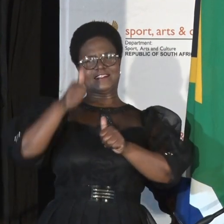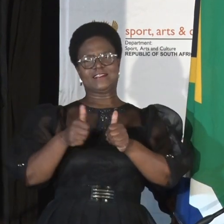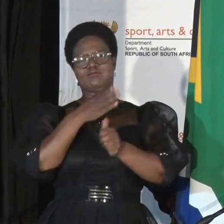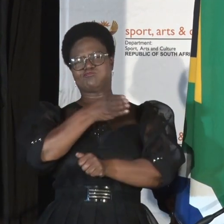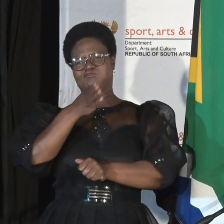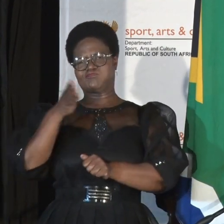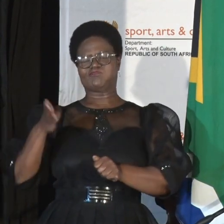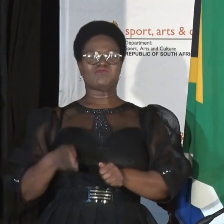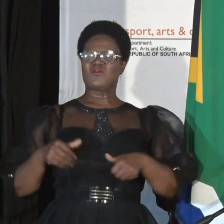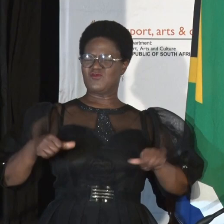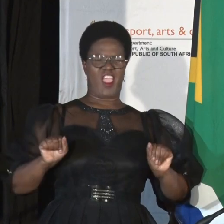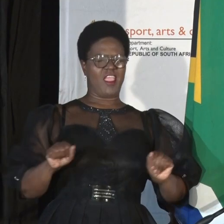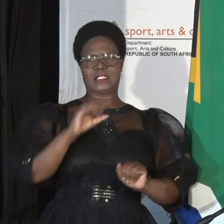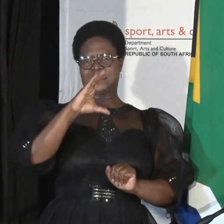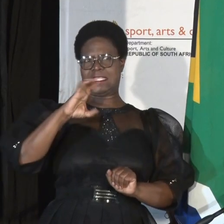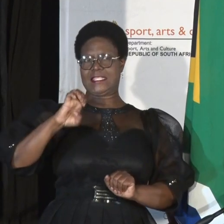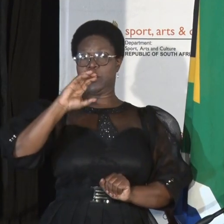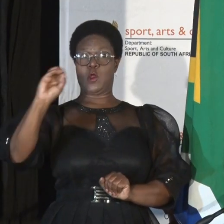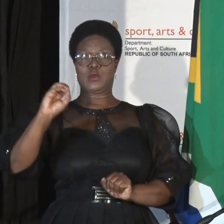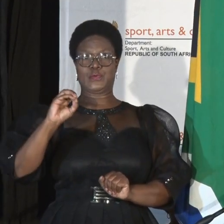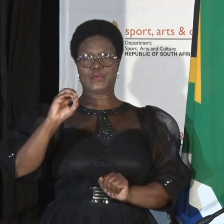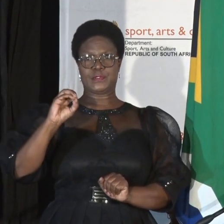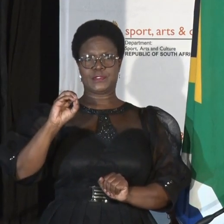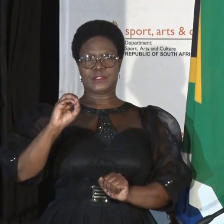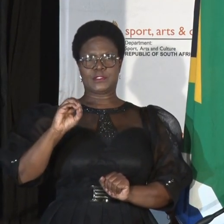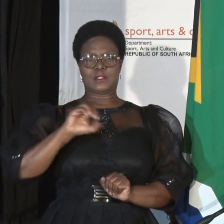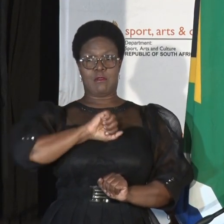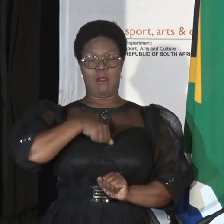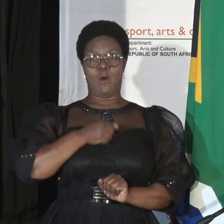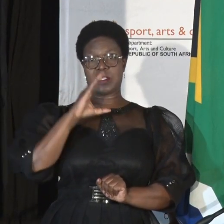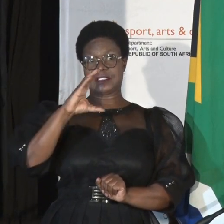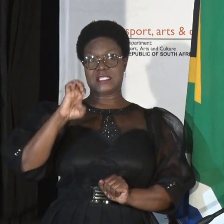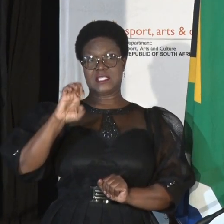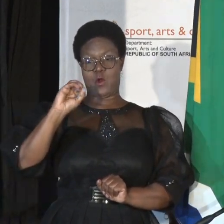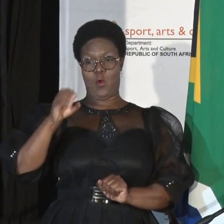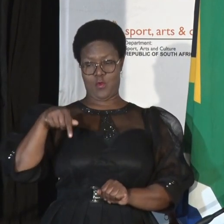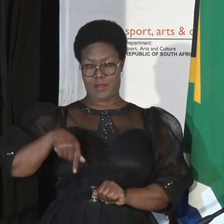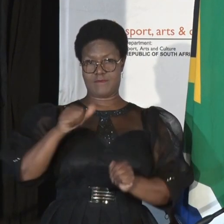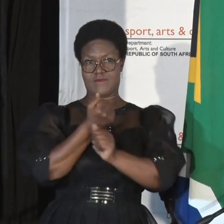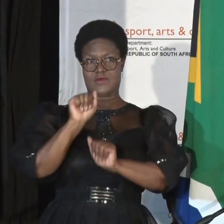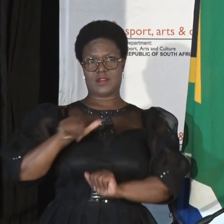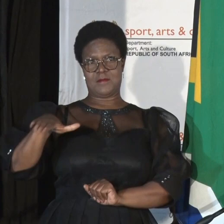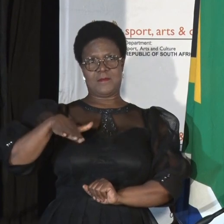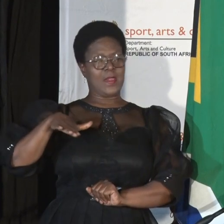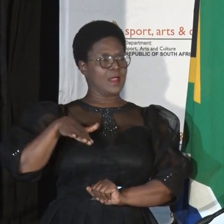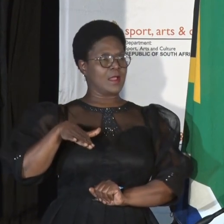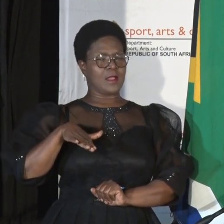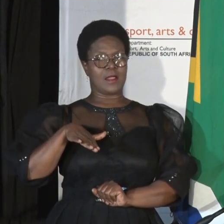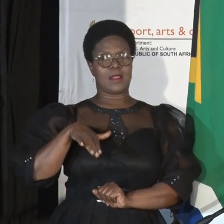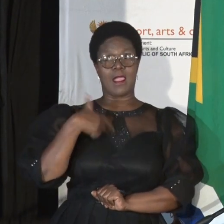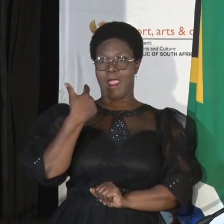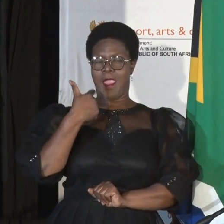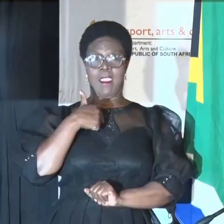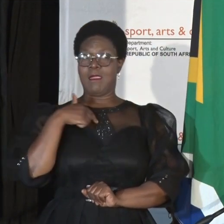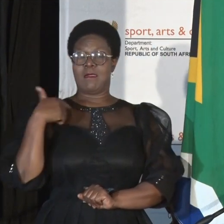the chair persons and CEOs, our CEO of the Freedom Park, who I must say has looked